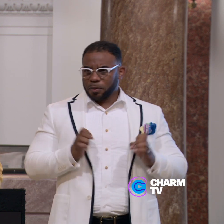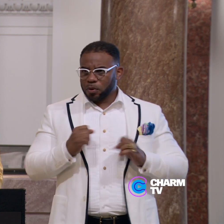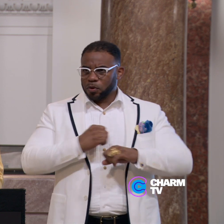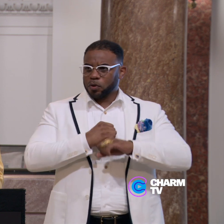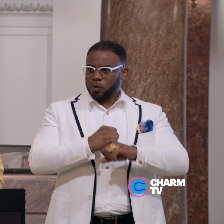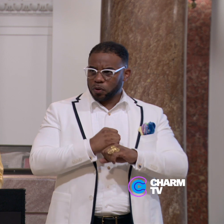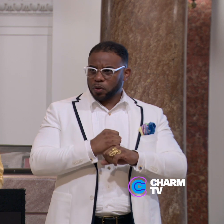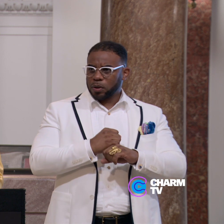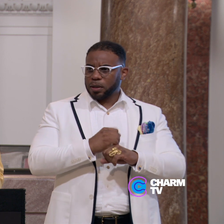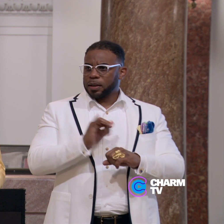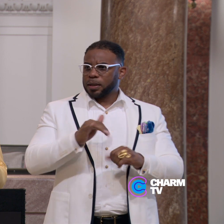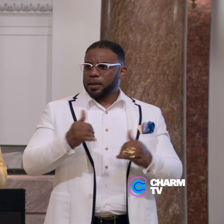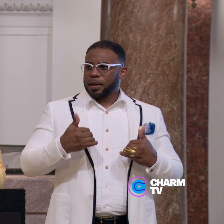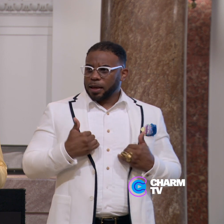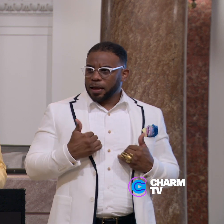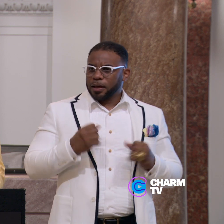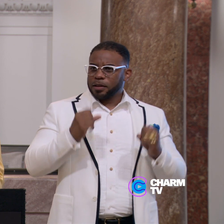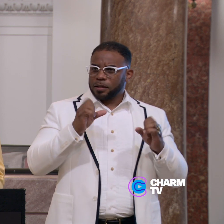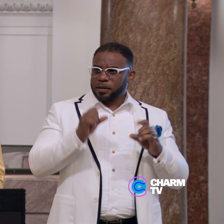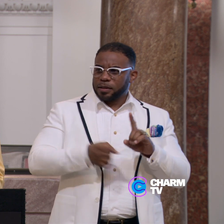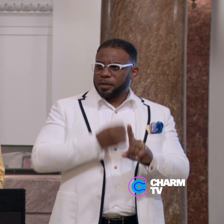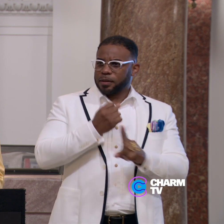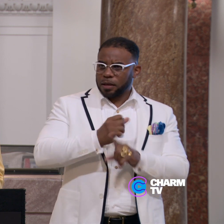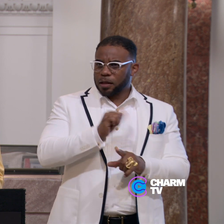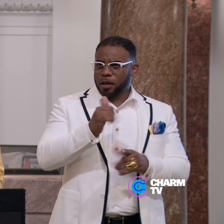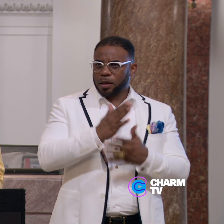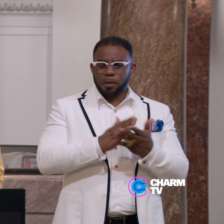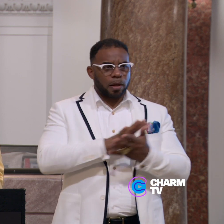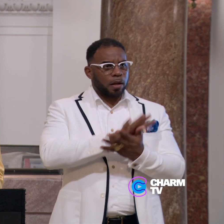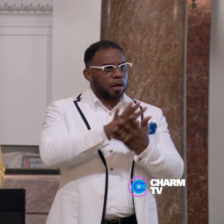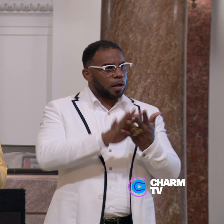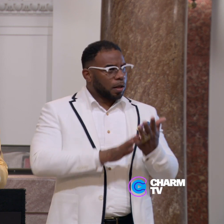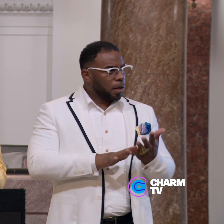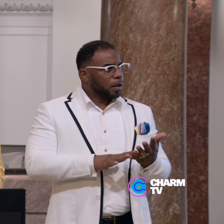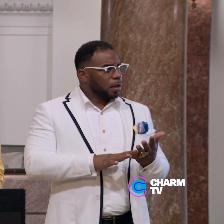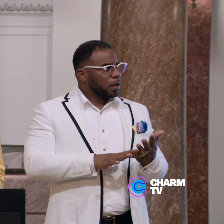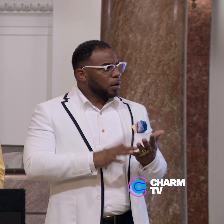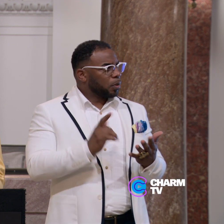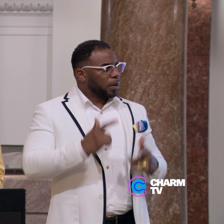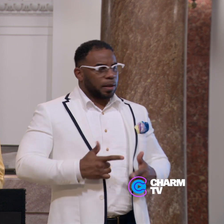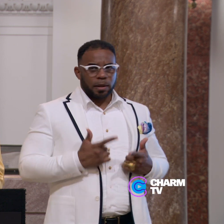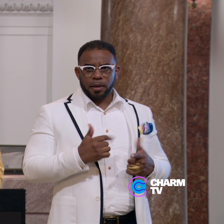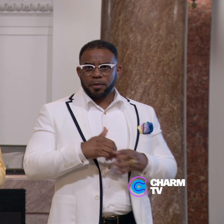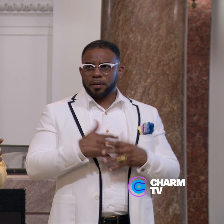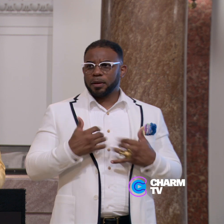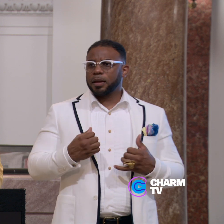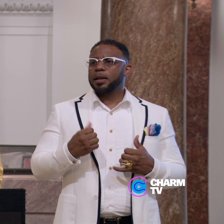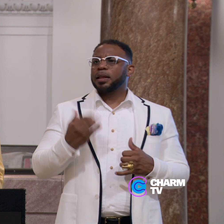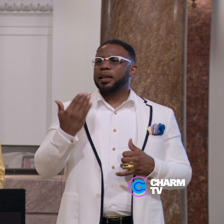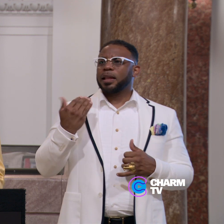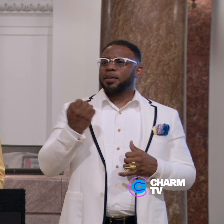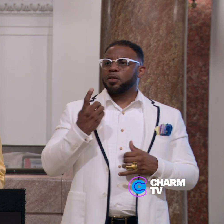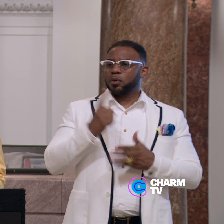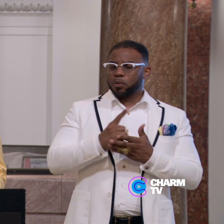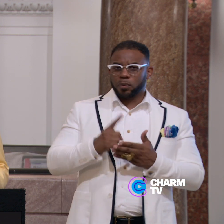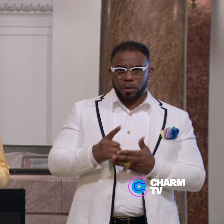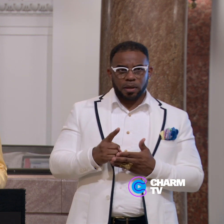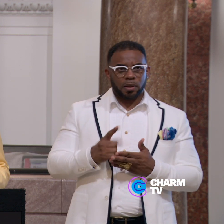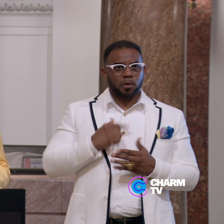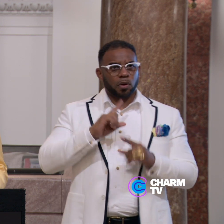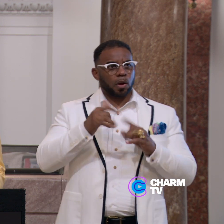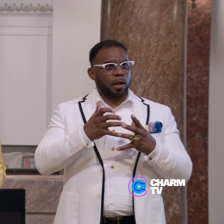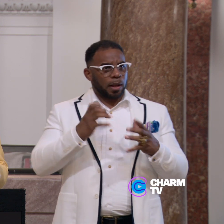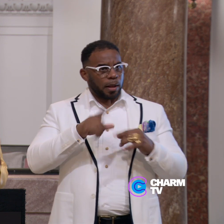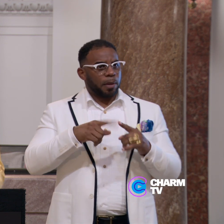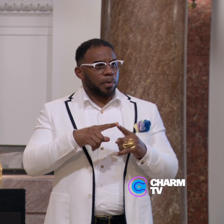security that can have a dramatic impact on other parts of one's life and health. In the last few weeks, we've